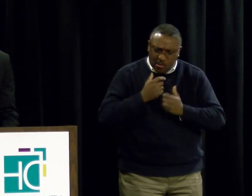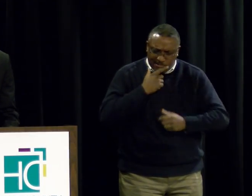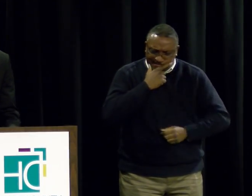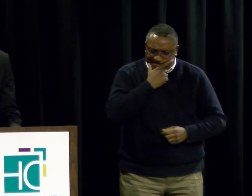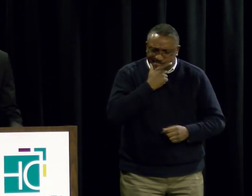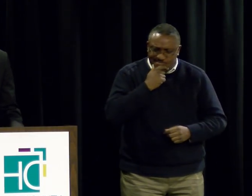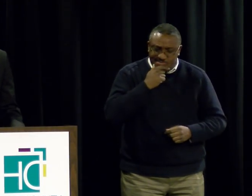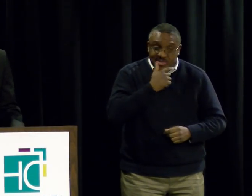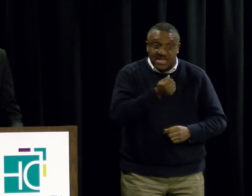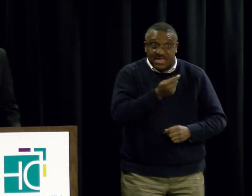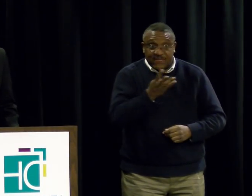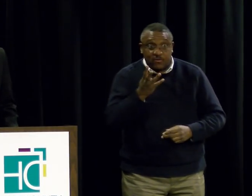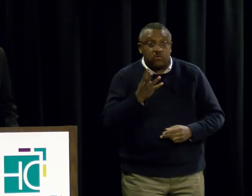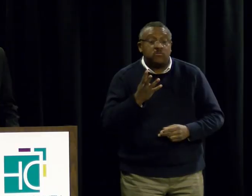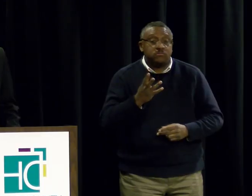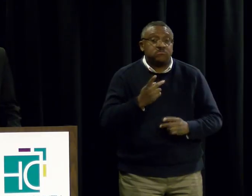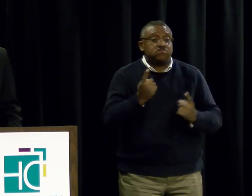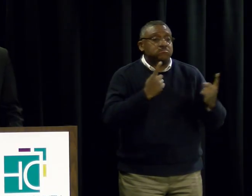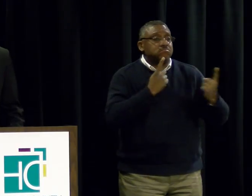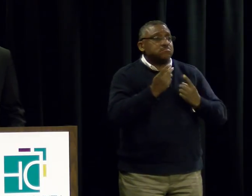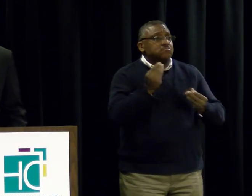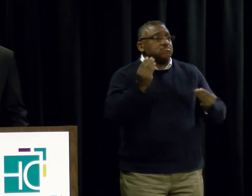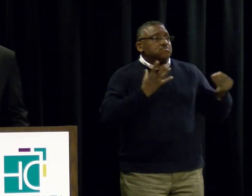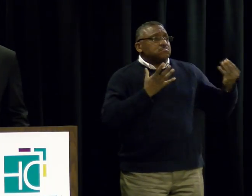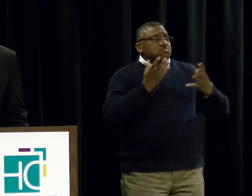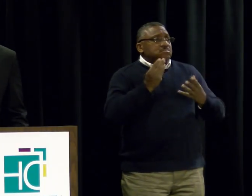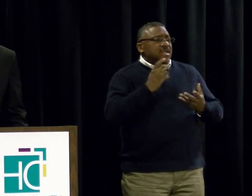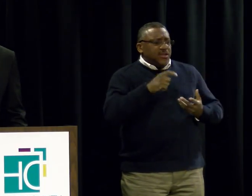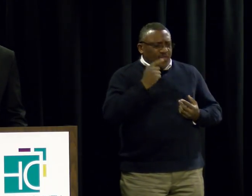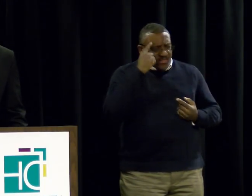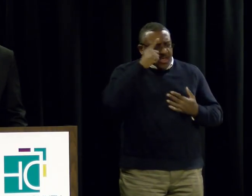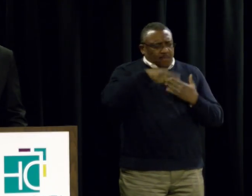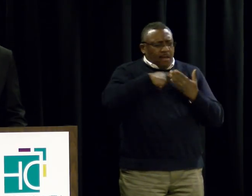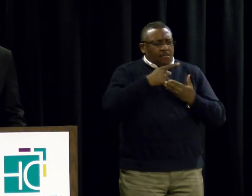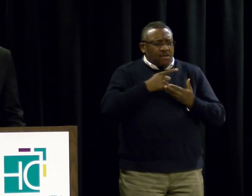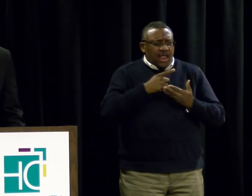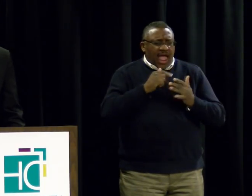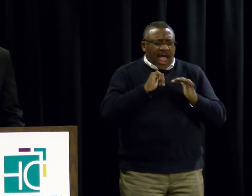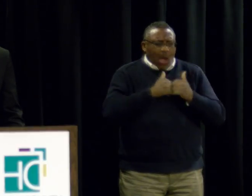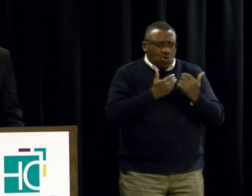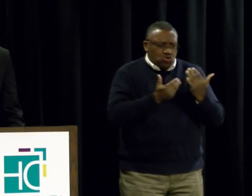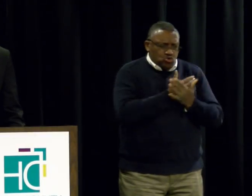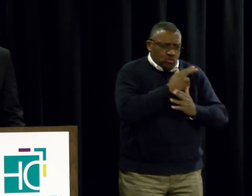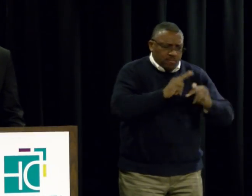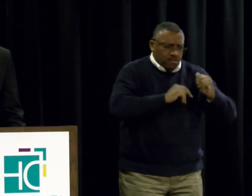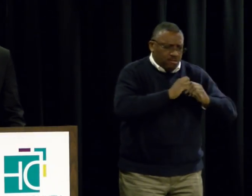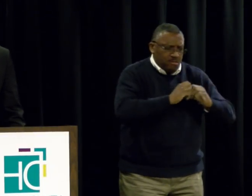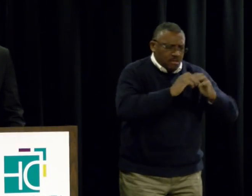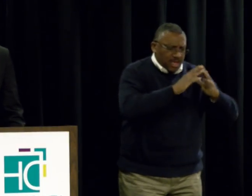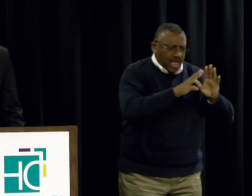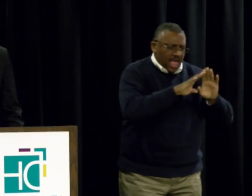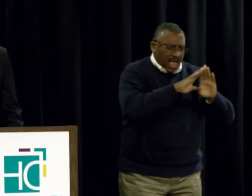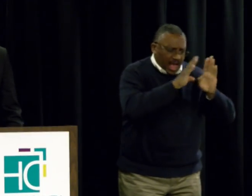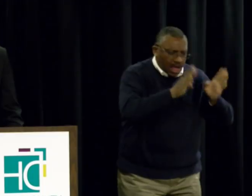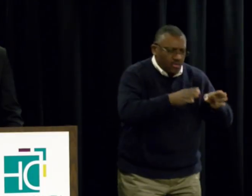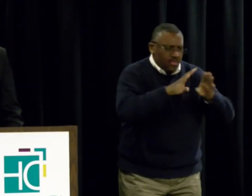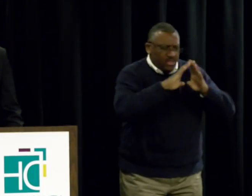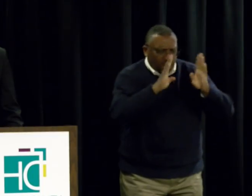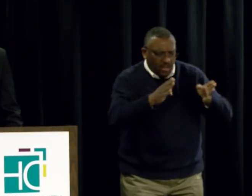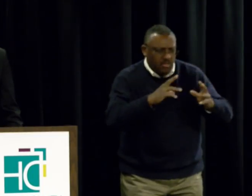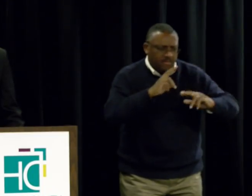concerns emphasizing the need to be more mindful of the impact of new development on the everyday experiences